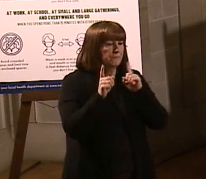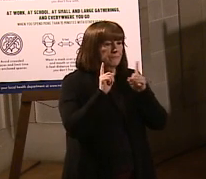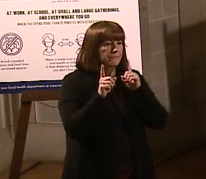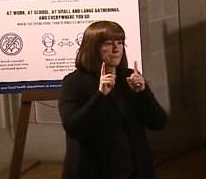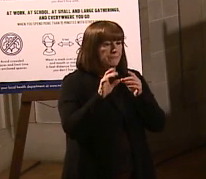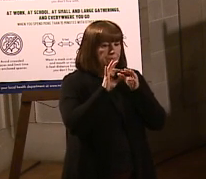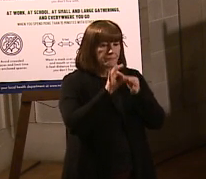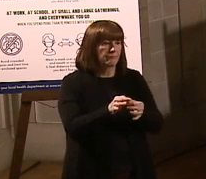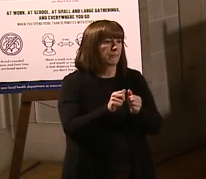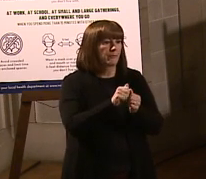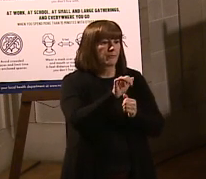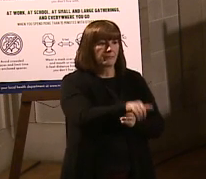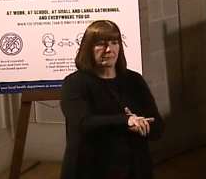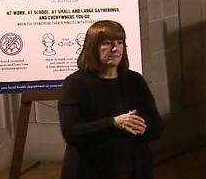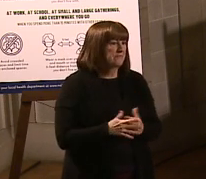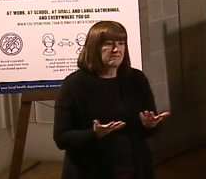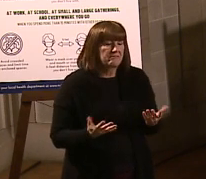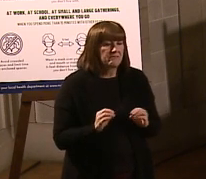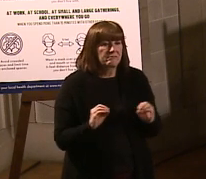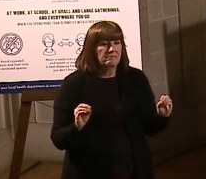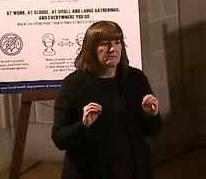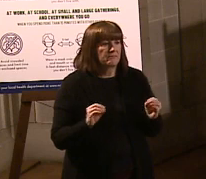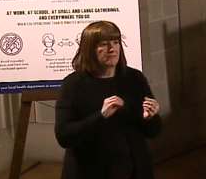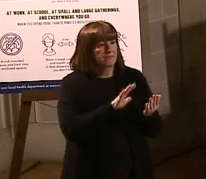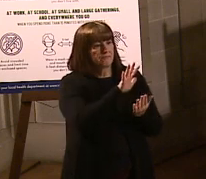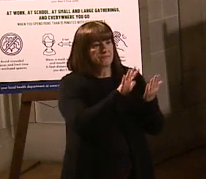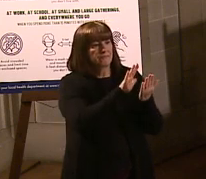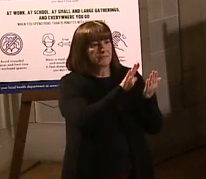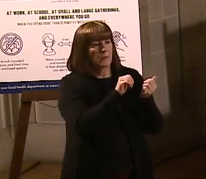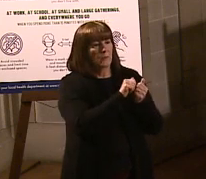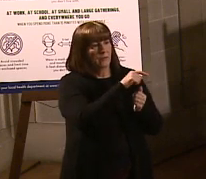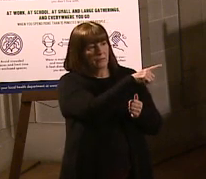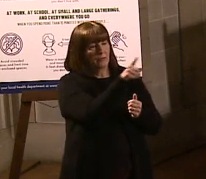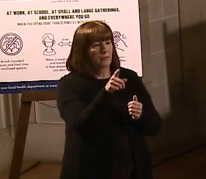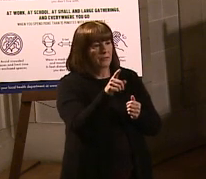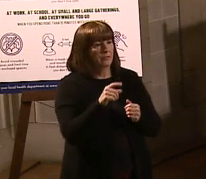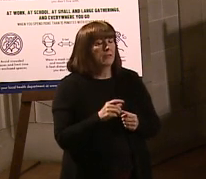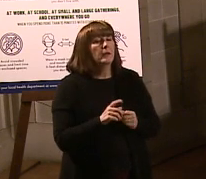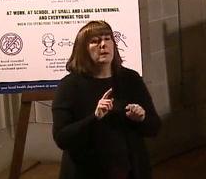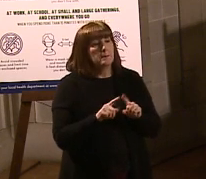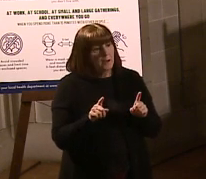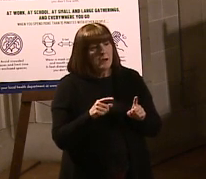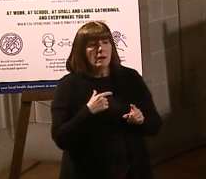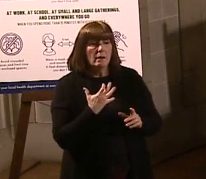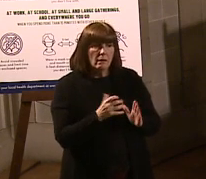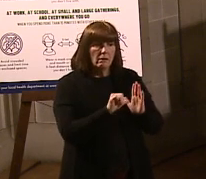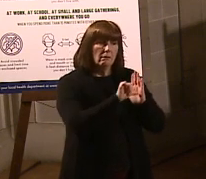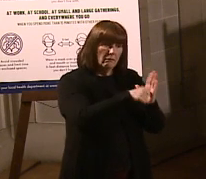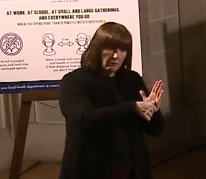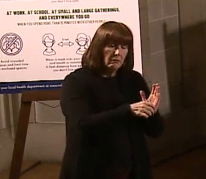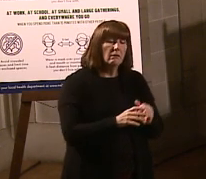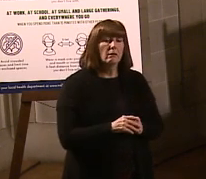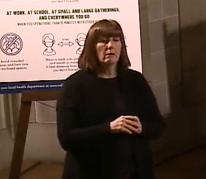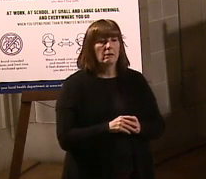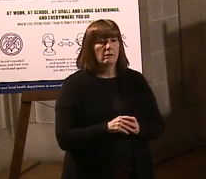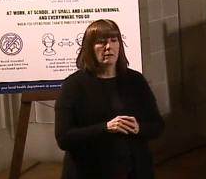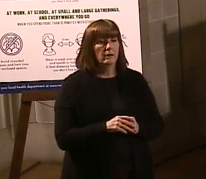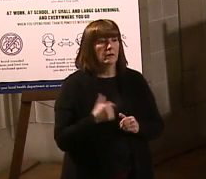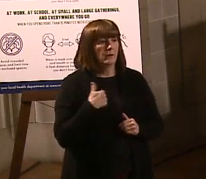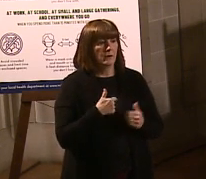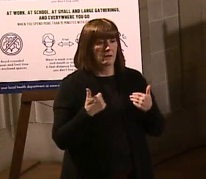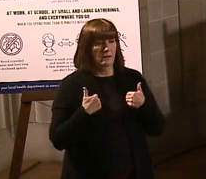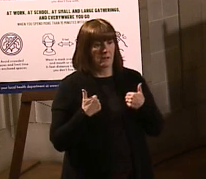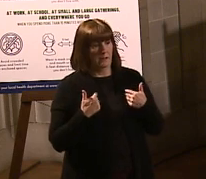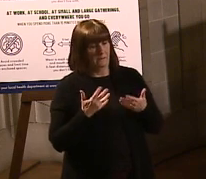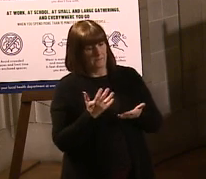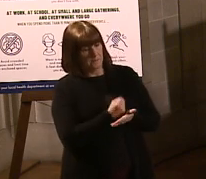with regard to that. We didn't have any interface with administrative officials. Though I do want to highlight something that, again, what we got a chance